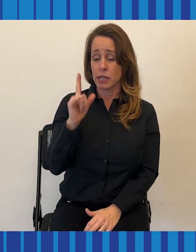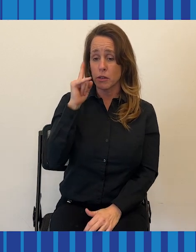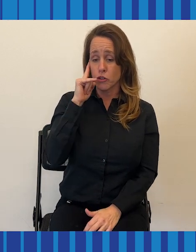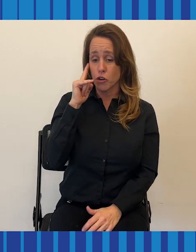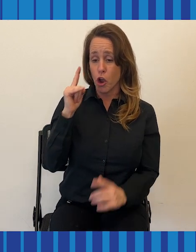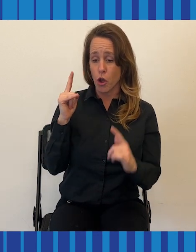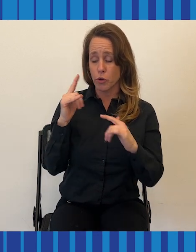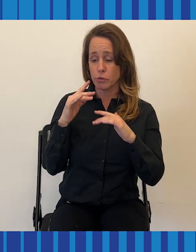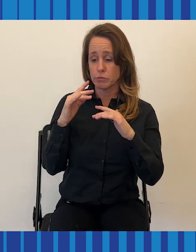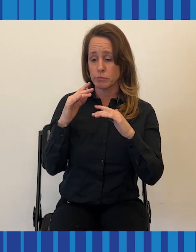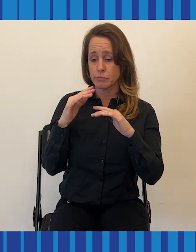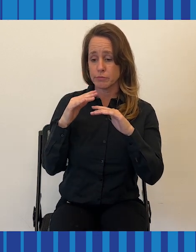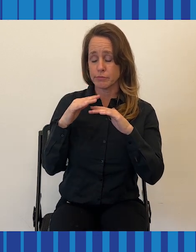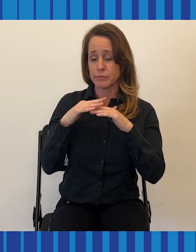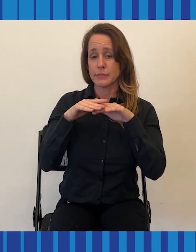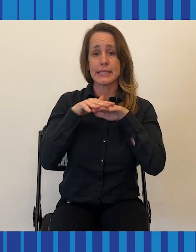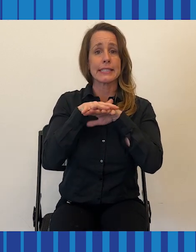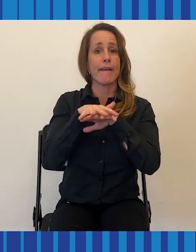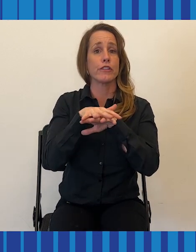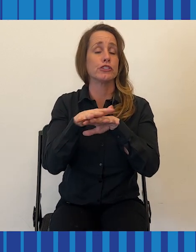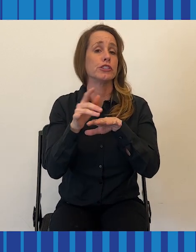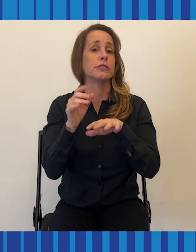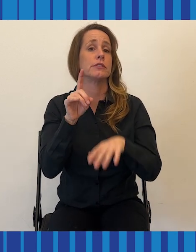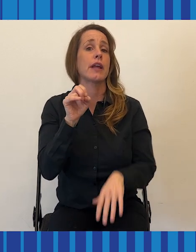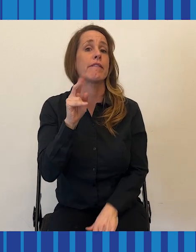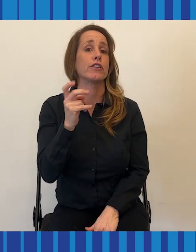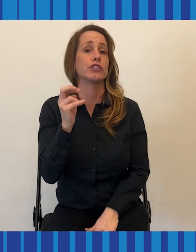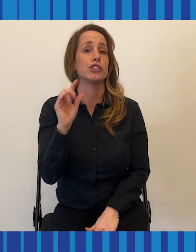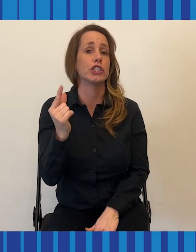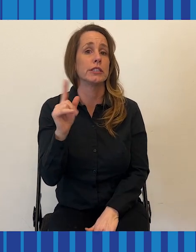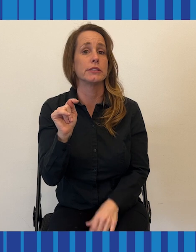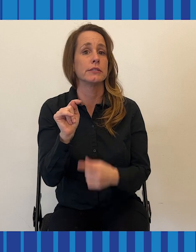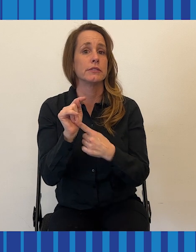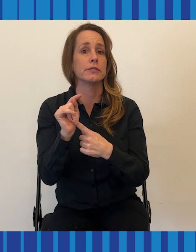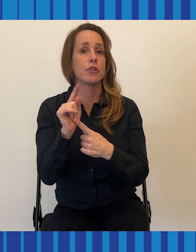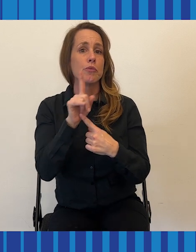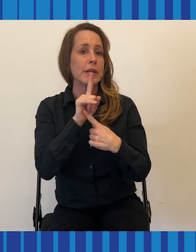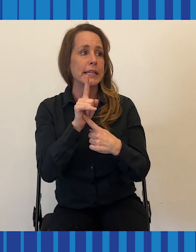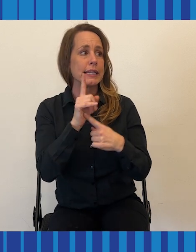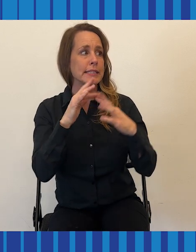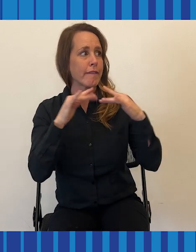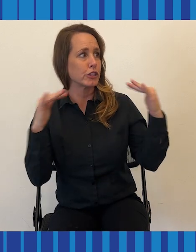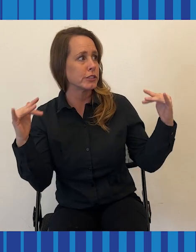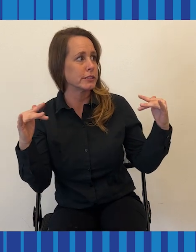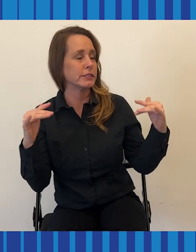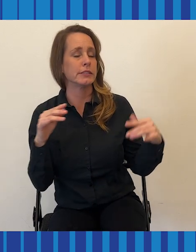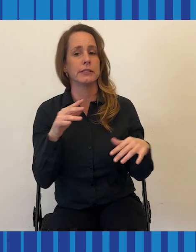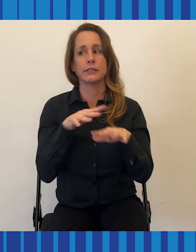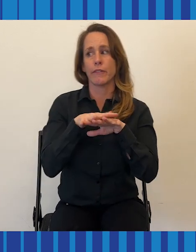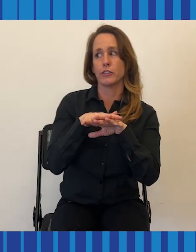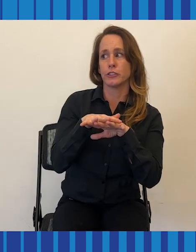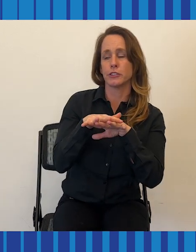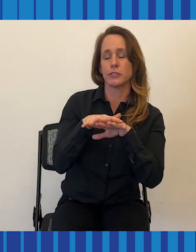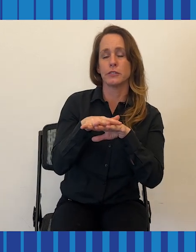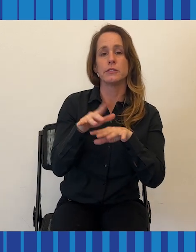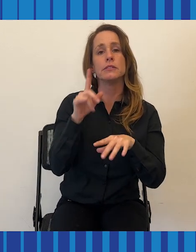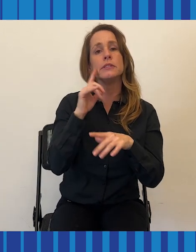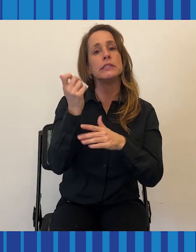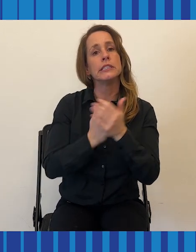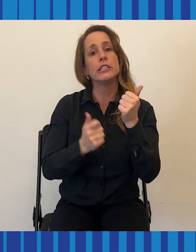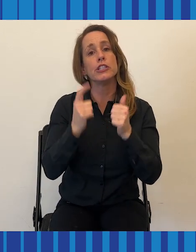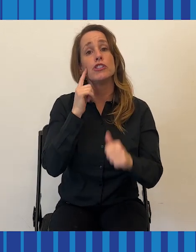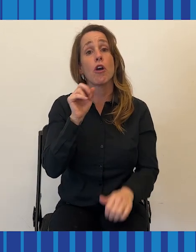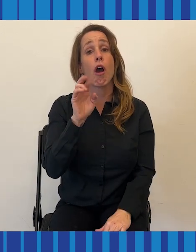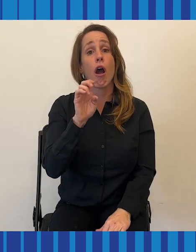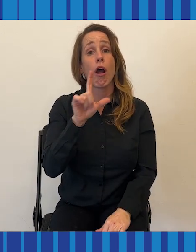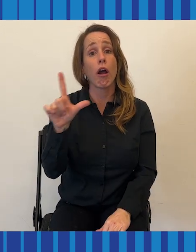or neuroatypical, some people say. And the whole field is neurodiversity. Aural diversity is really the